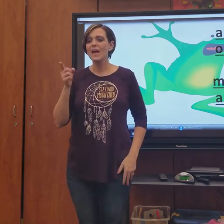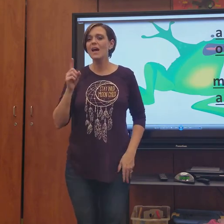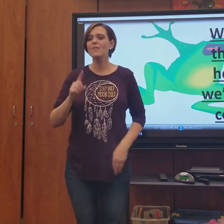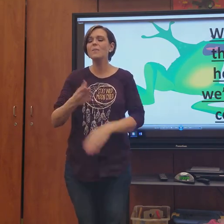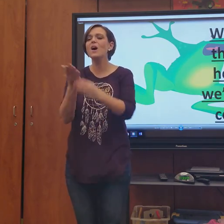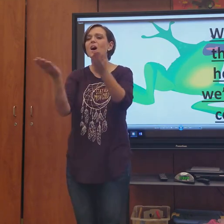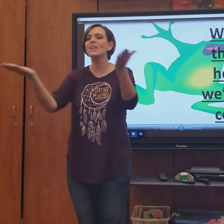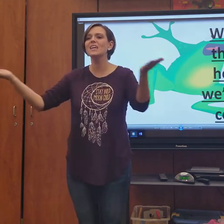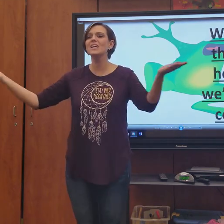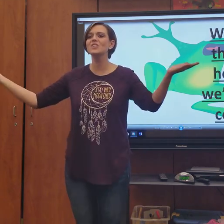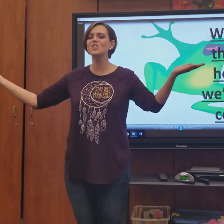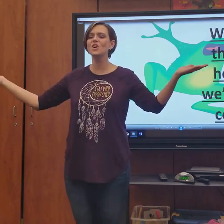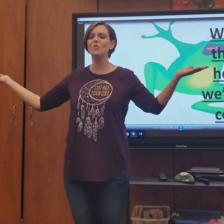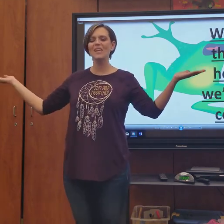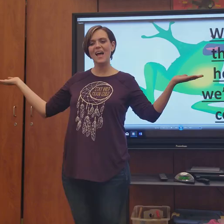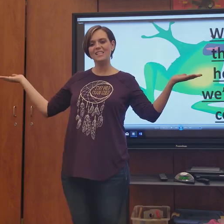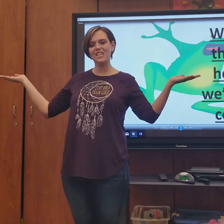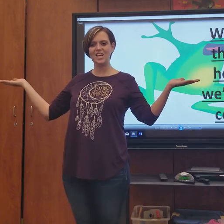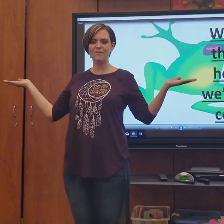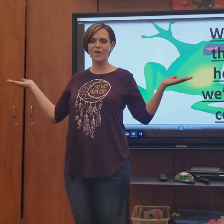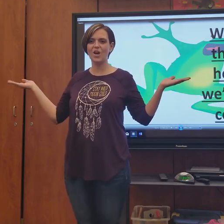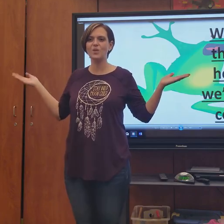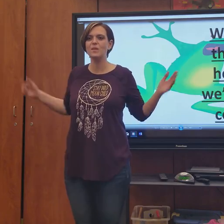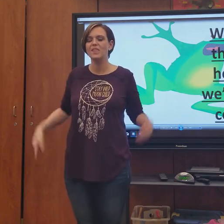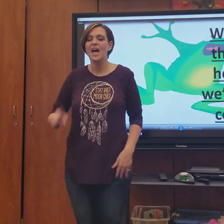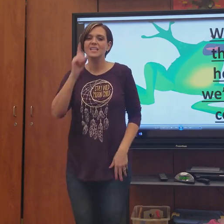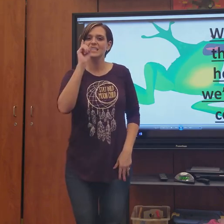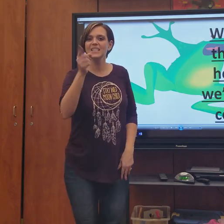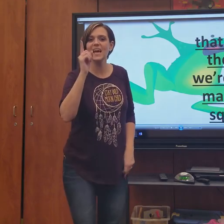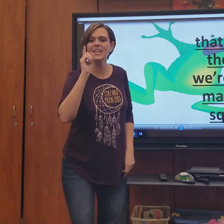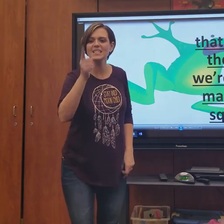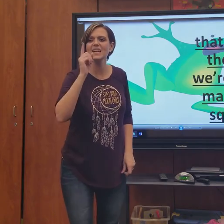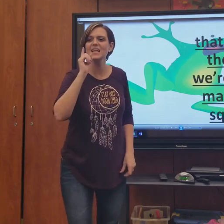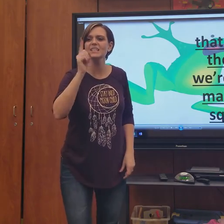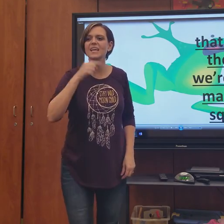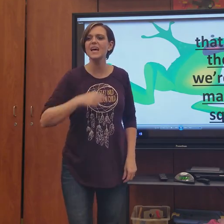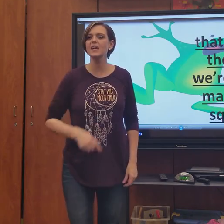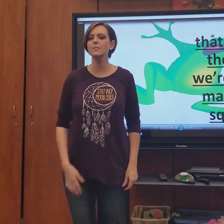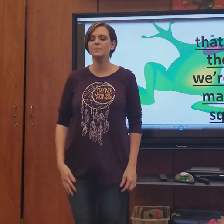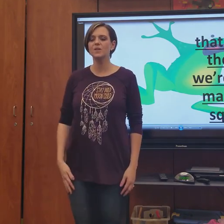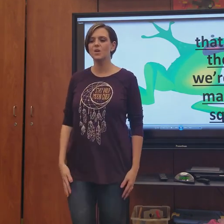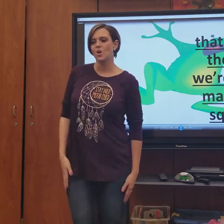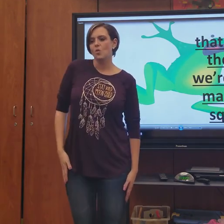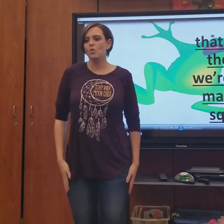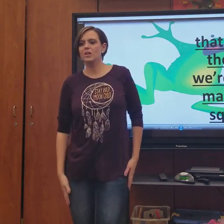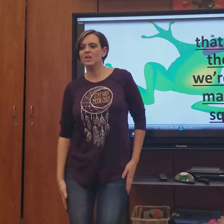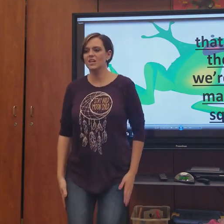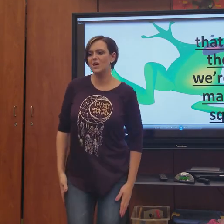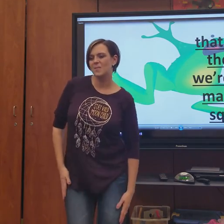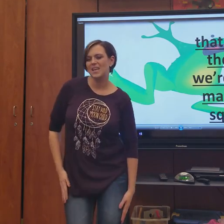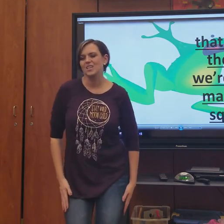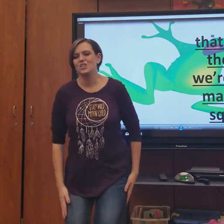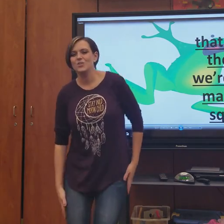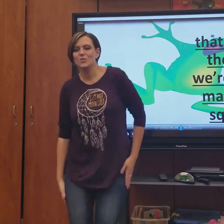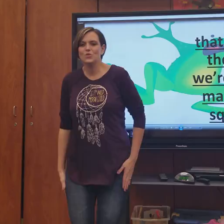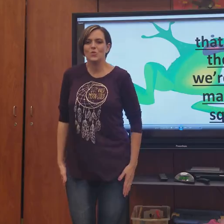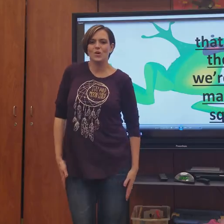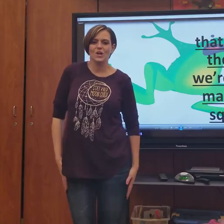have them all here so we'd like to come from That today's the day We're gonna make you squirt